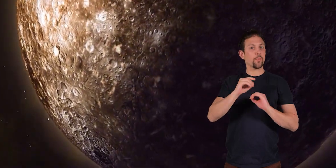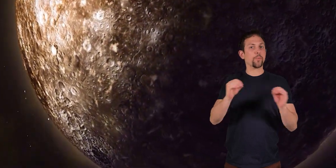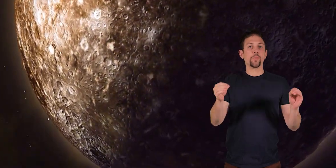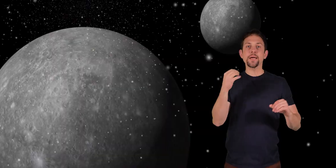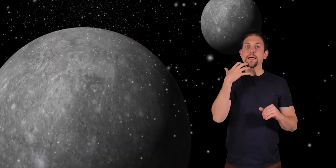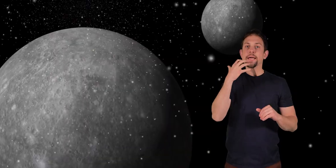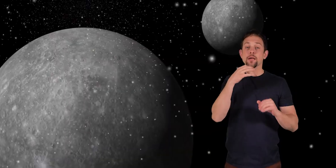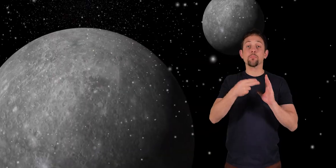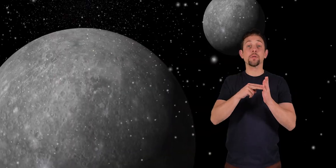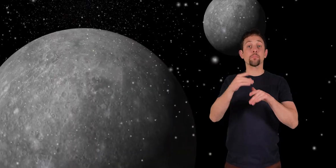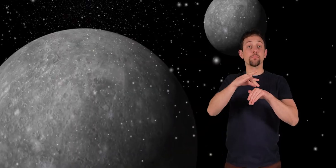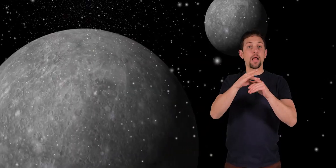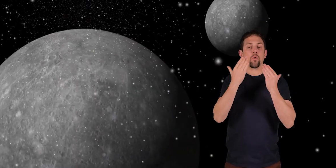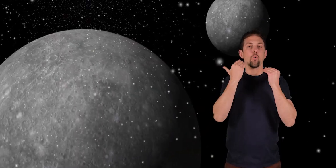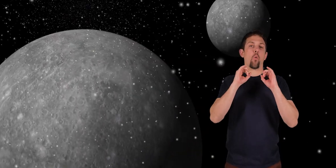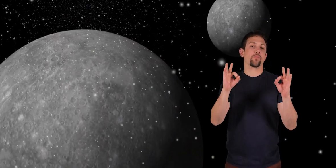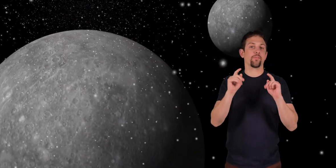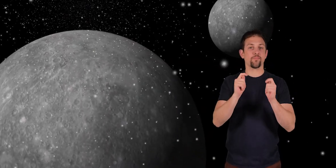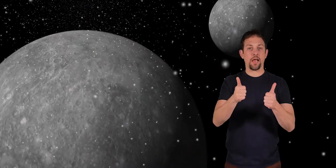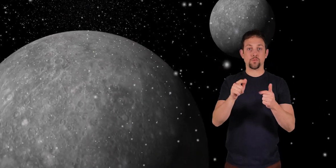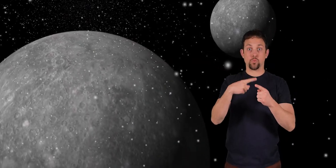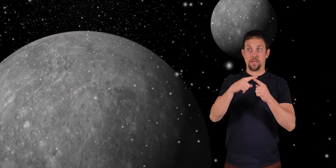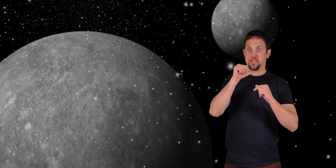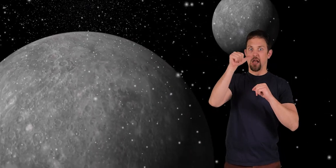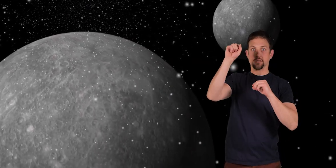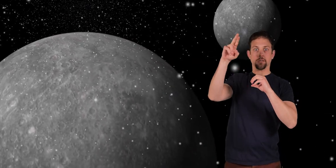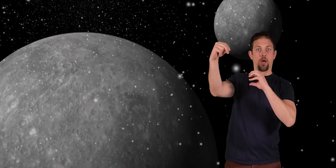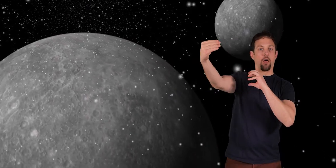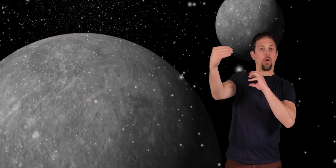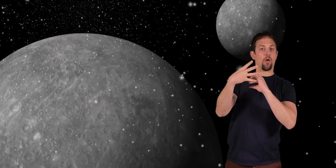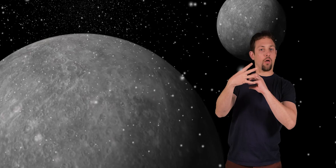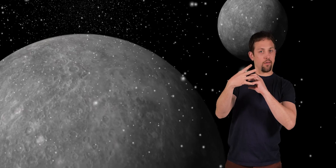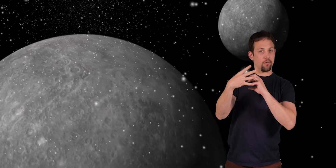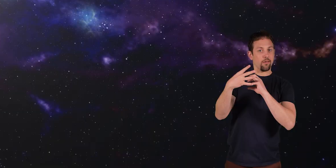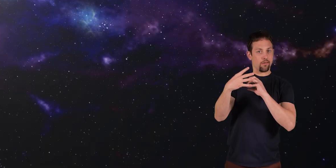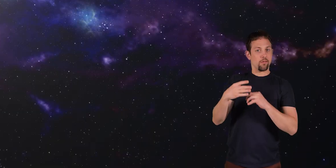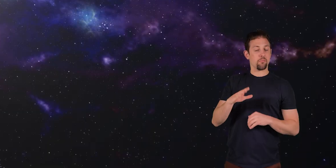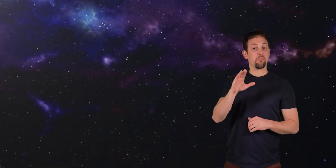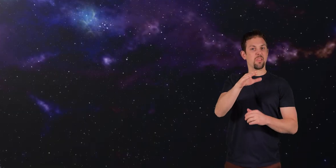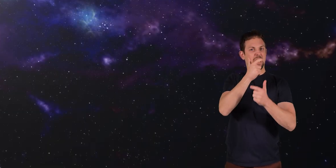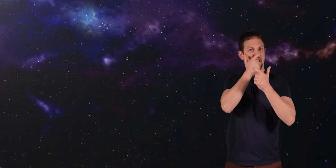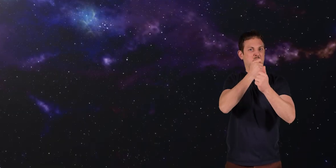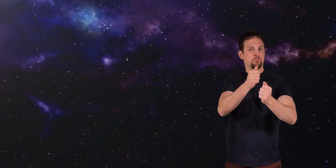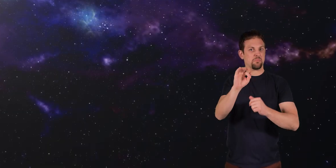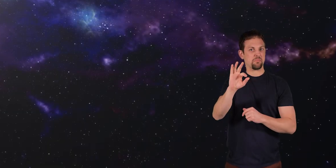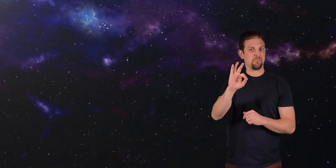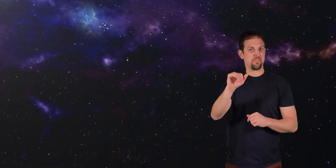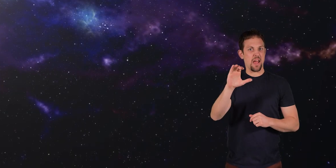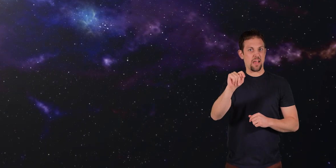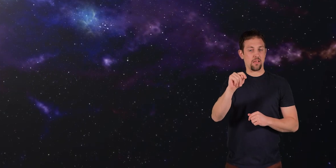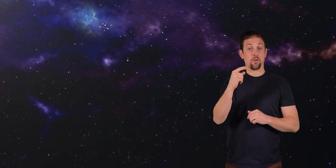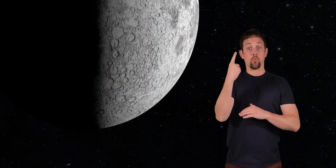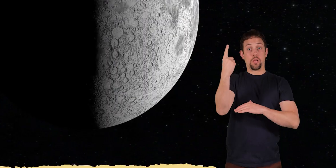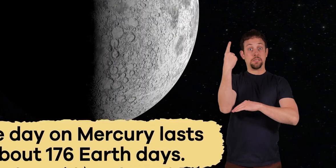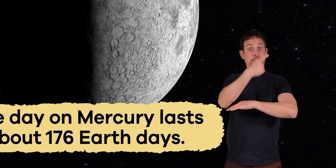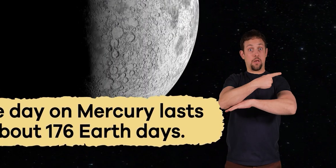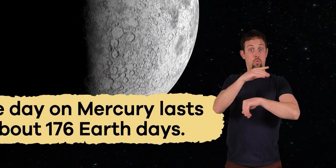so the planet cools off quickly when it is not in sunlight. Here's an interesting fact. One day on